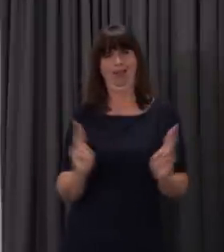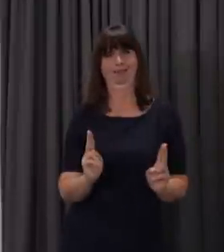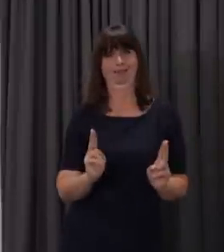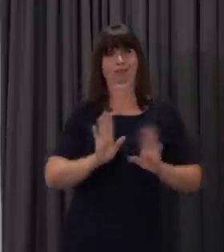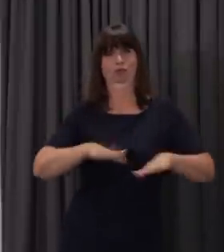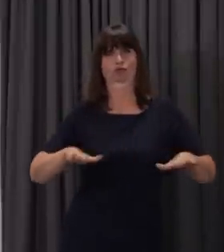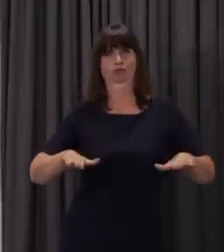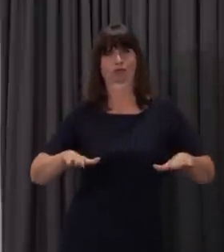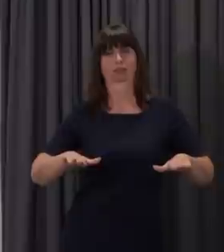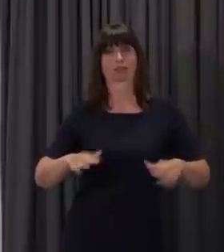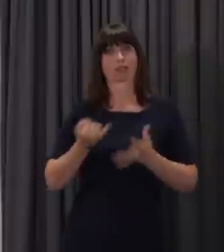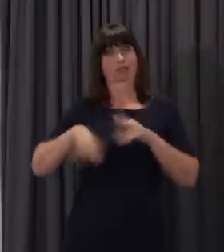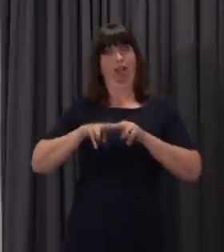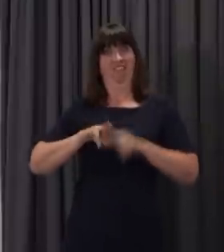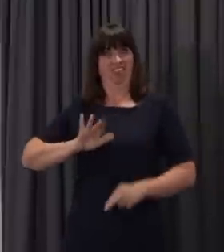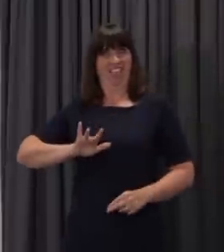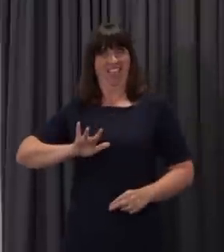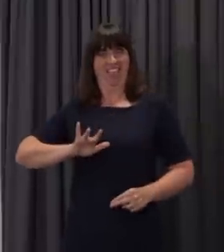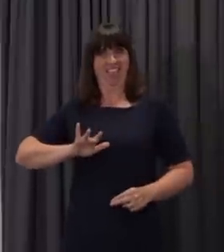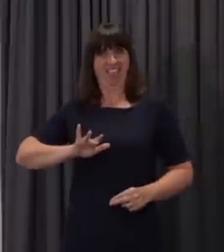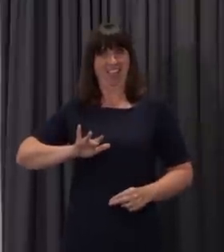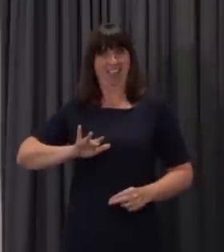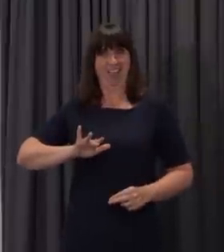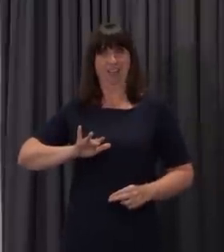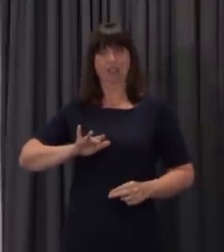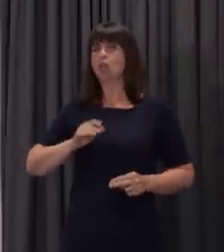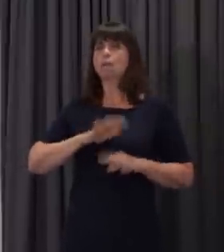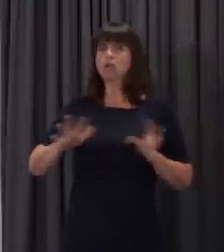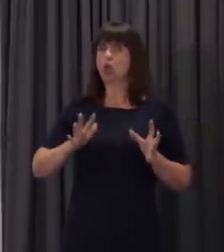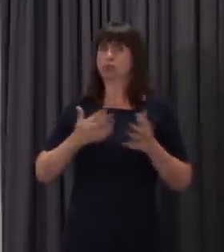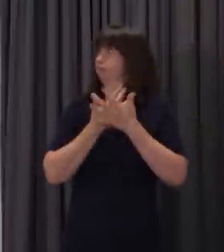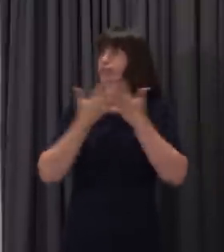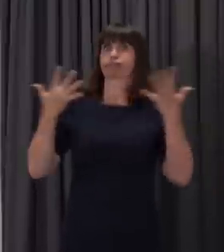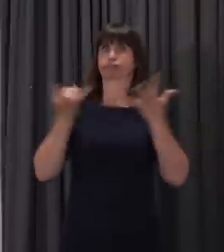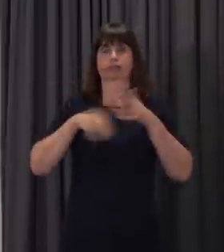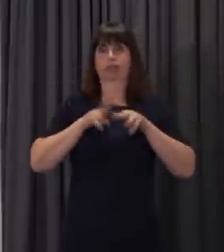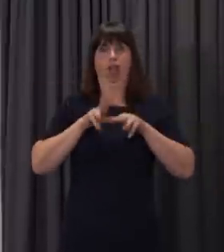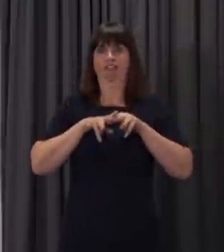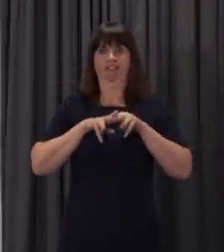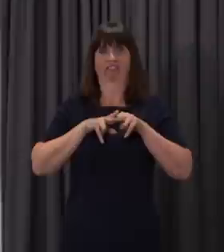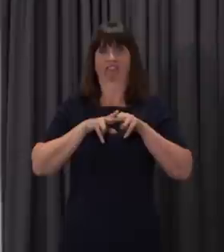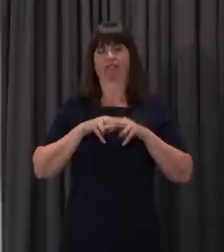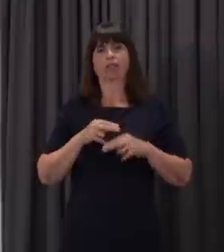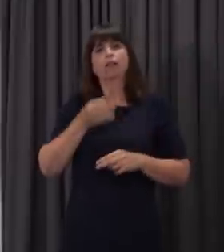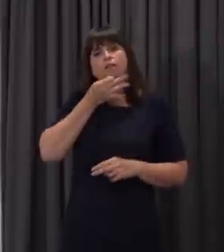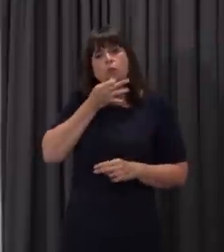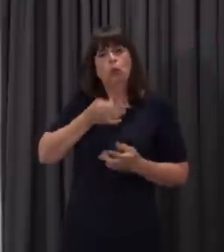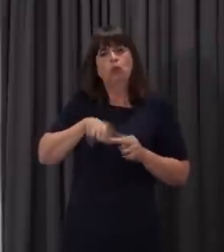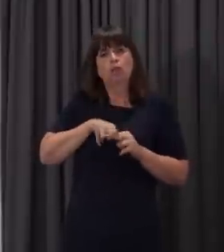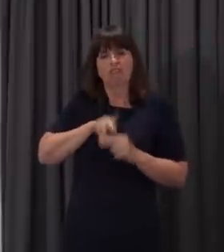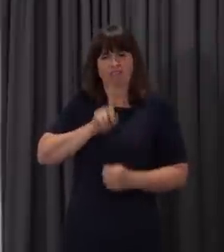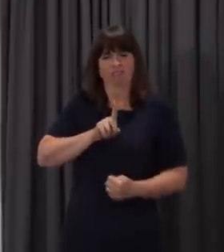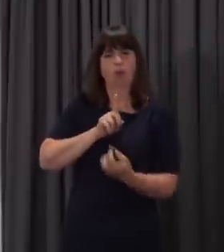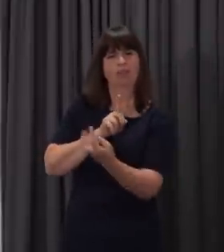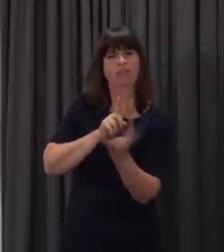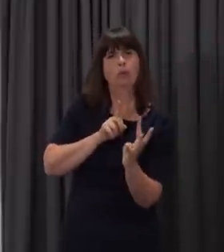need to keep them with a dedicated member of staff so we're not exposing staff to numerous cohorts of children. And we need to